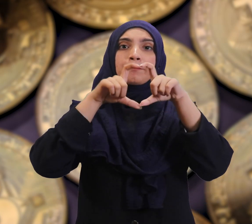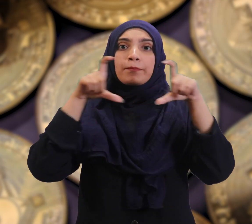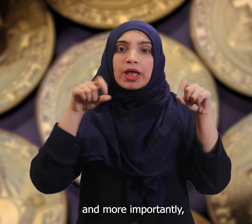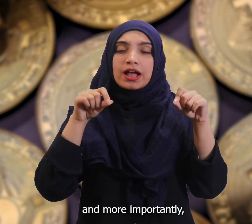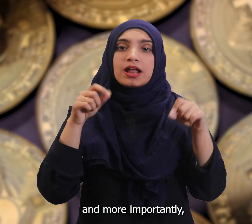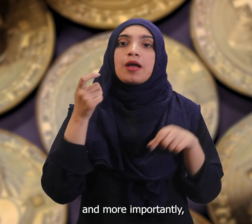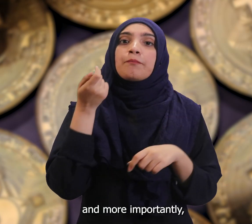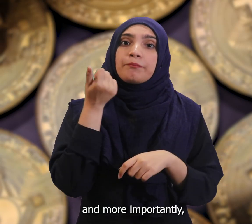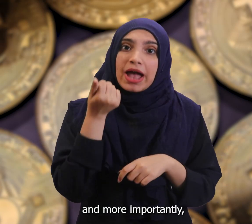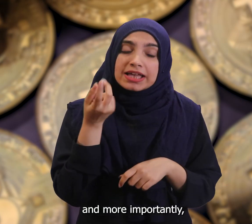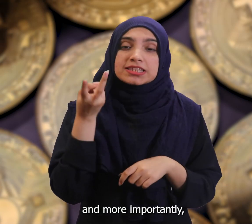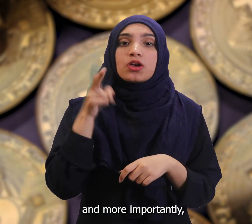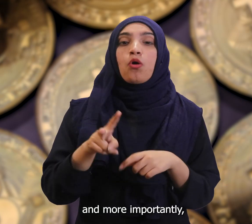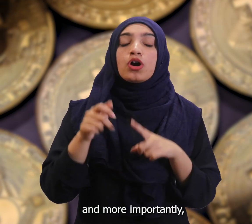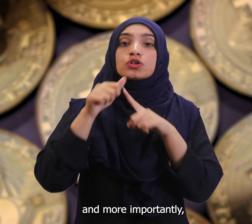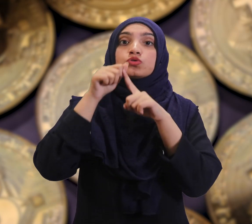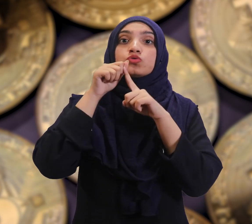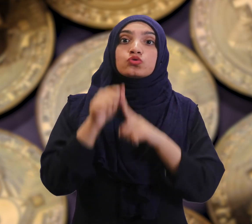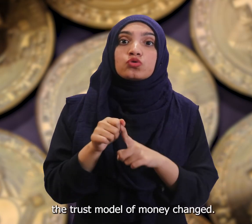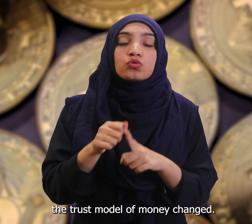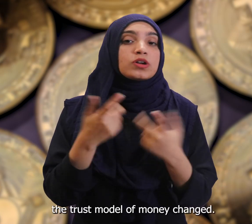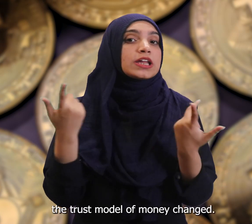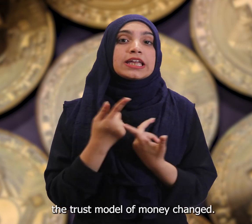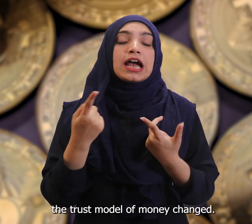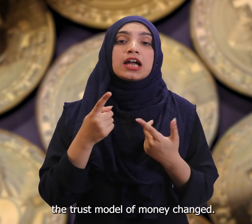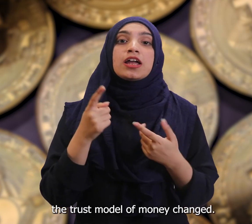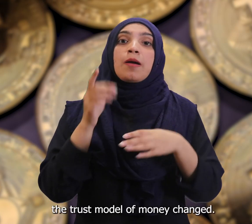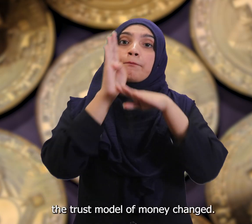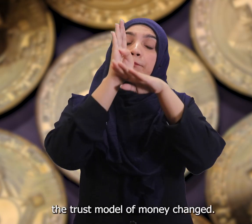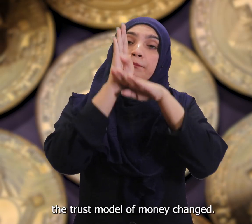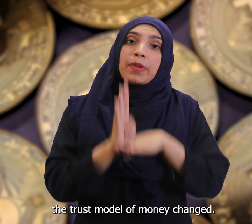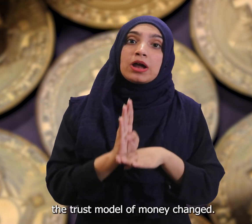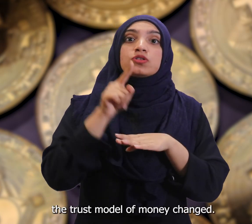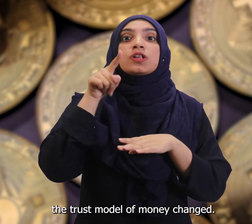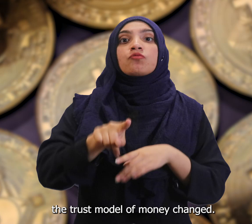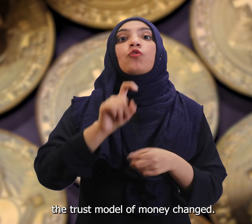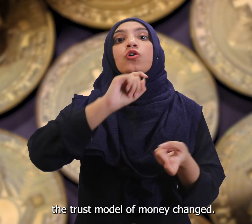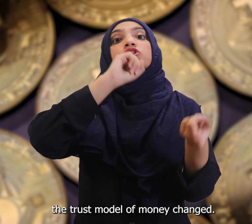and more importantly, the trust model, of money changed.